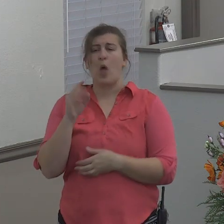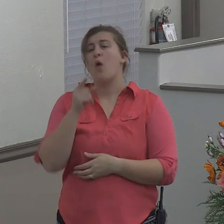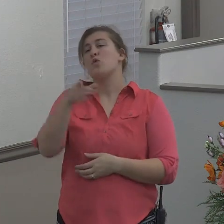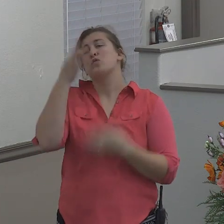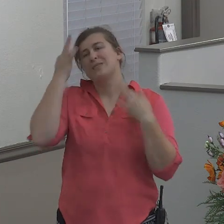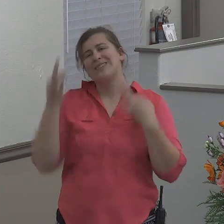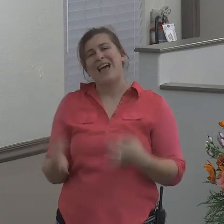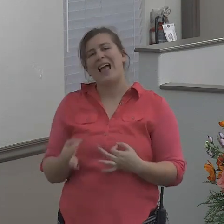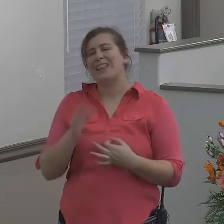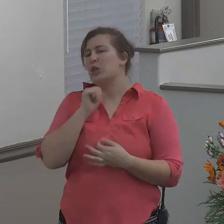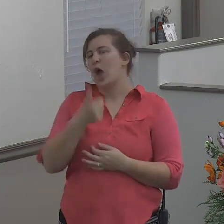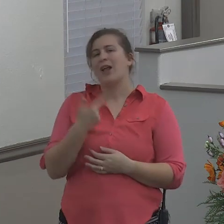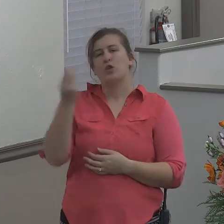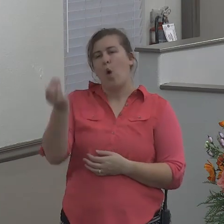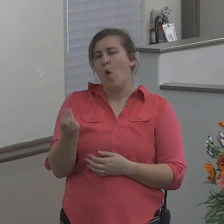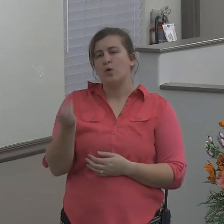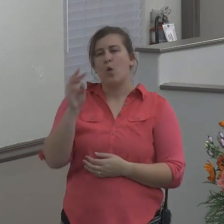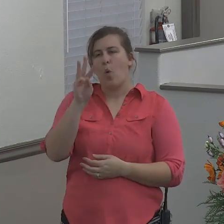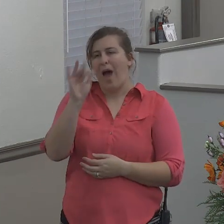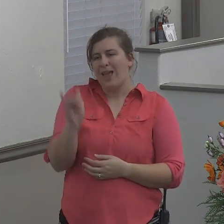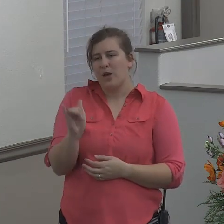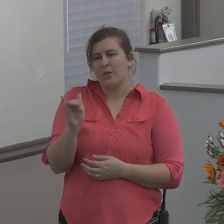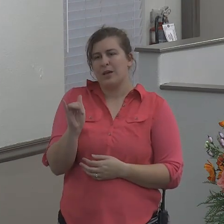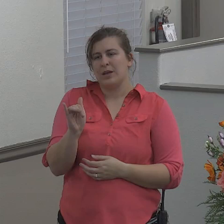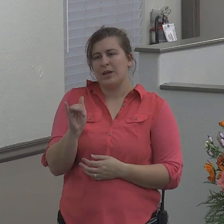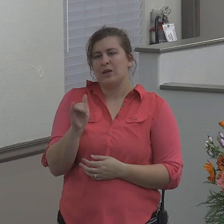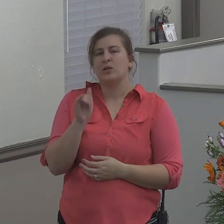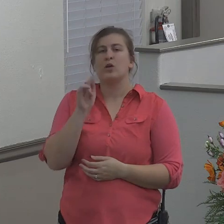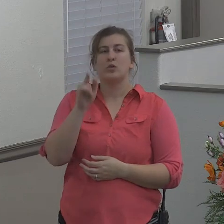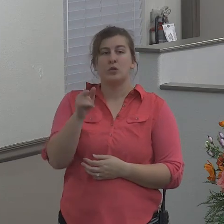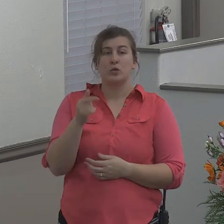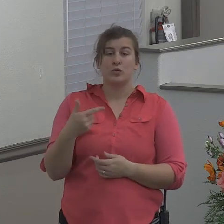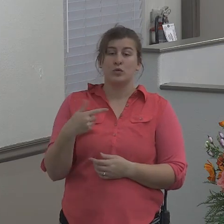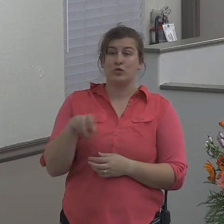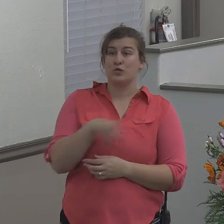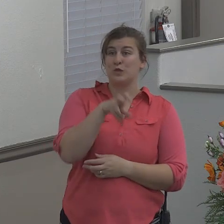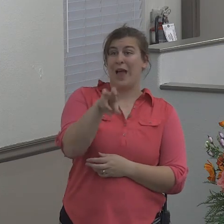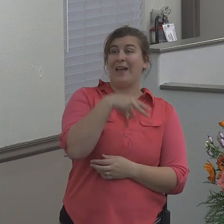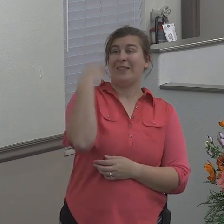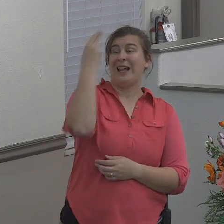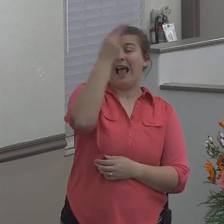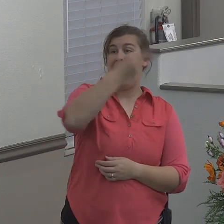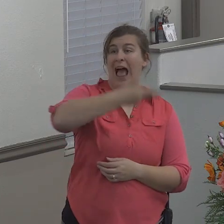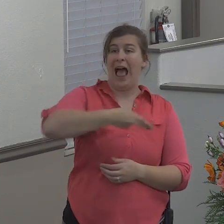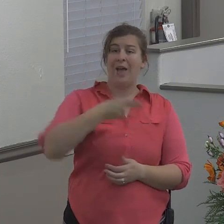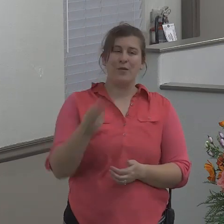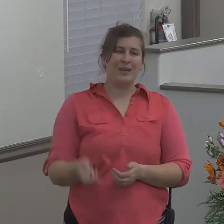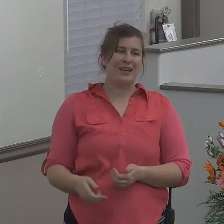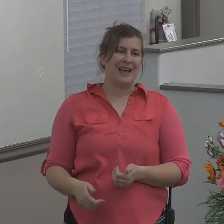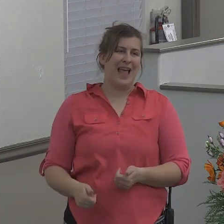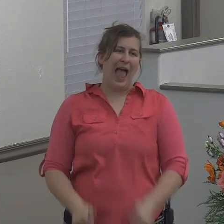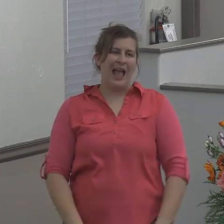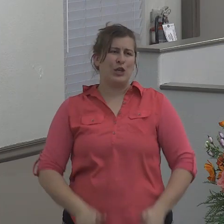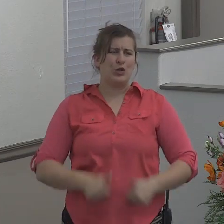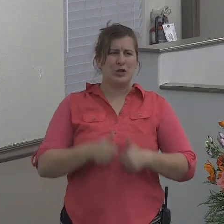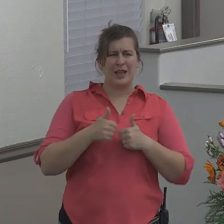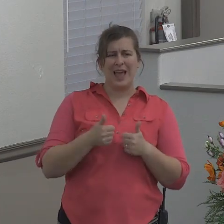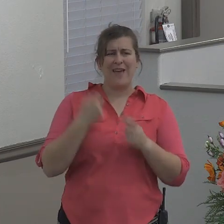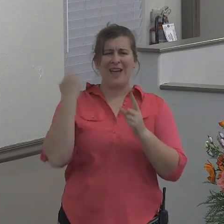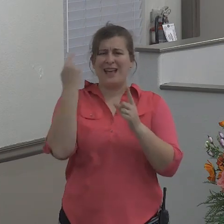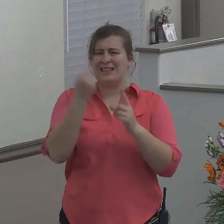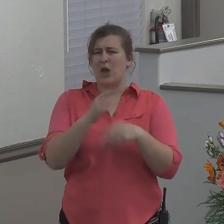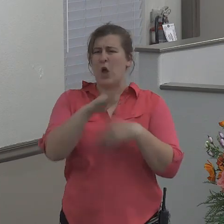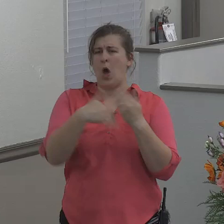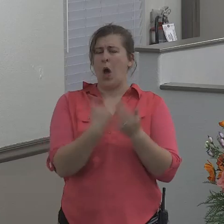not going to Wyoming so you take off to Hawaii instead and you live it up there until all the money is gone then you